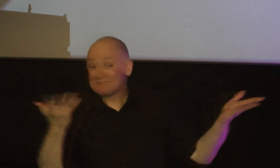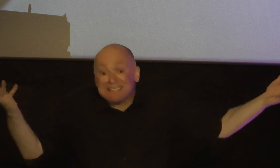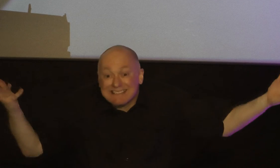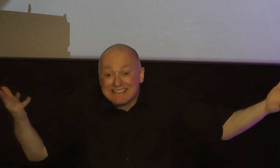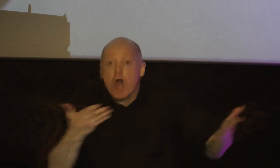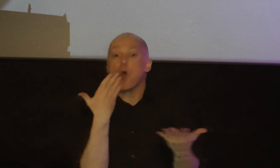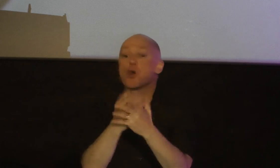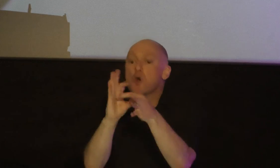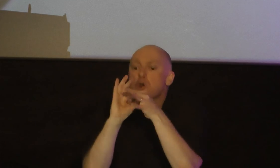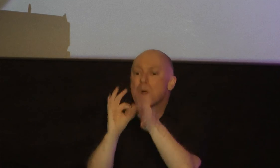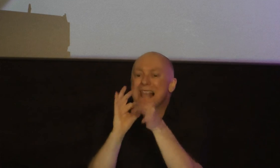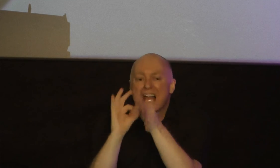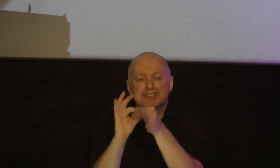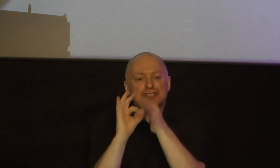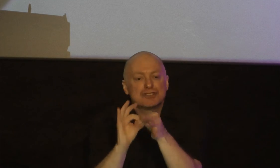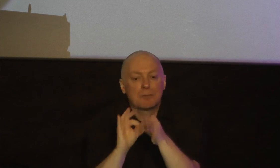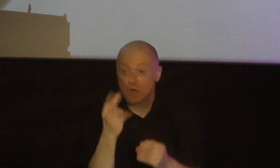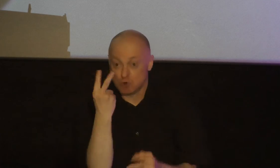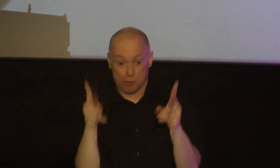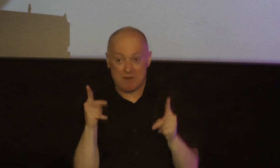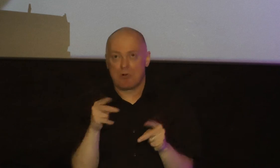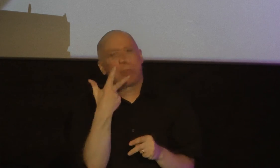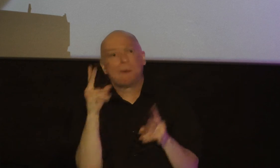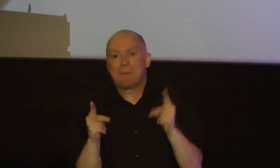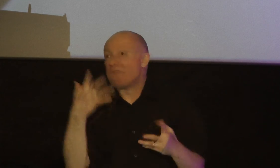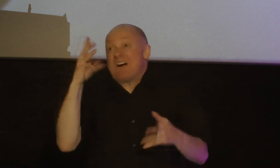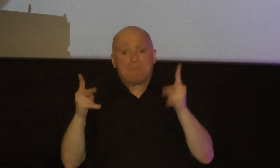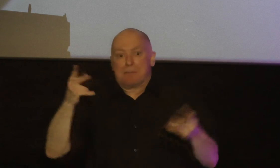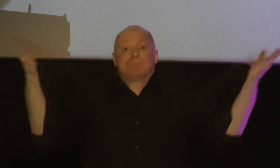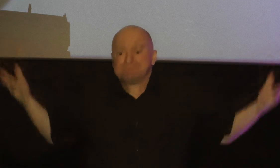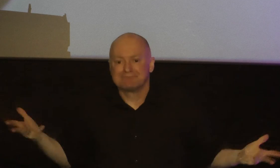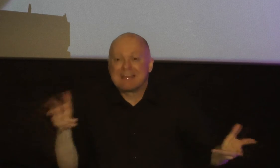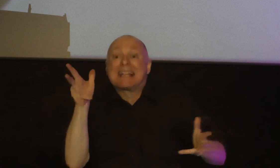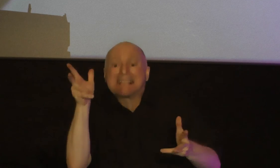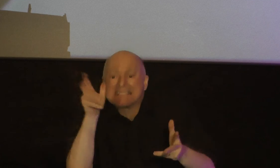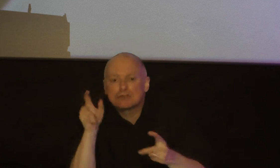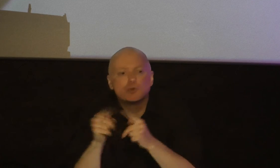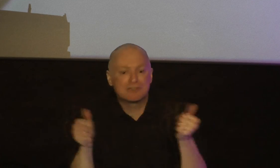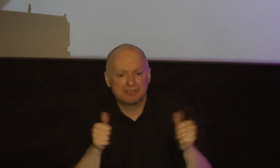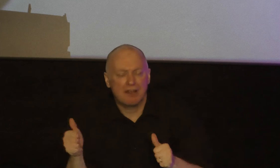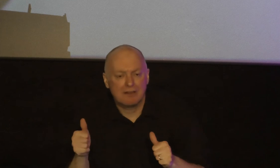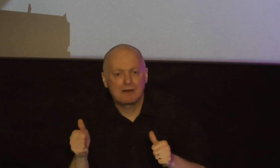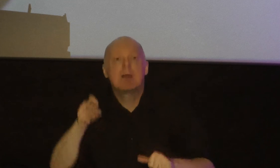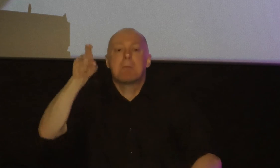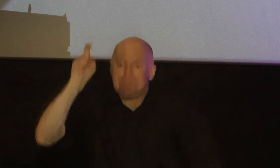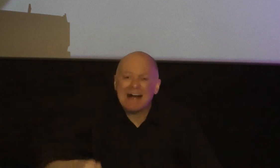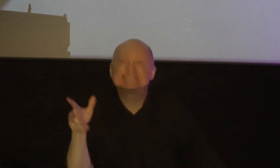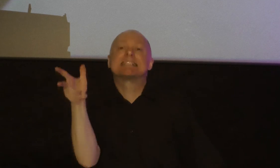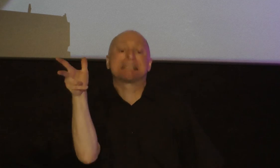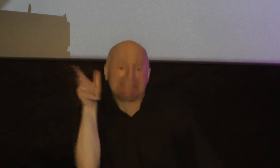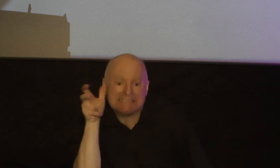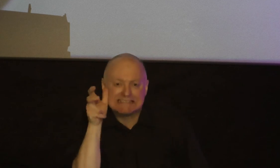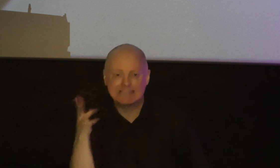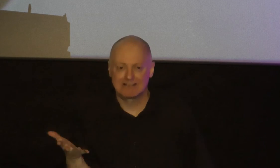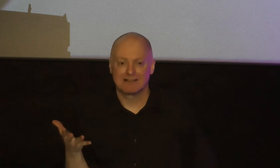relationships where two people three people five people they don't listen to each other they listen god's word is amazing